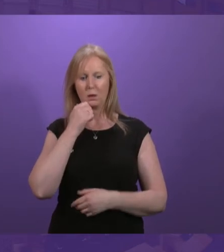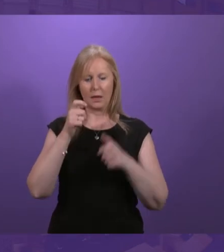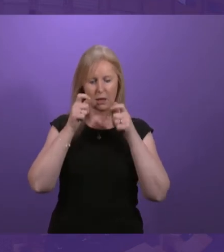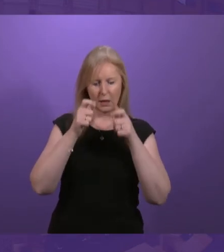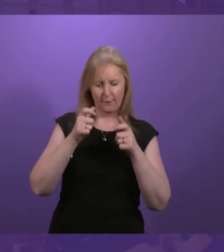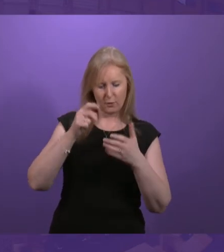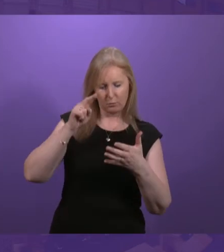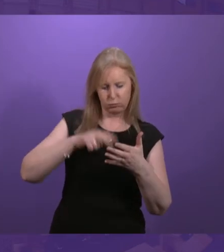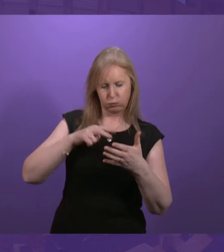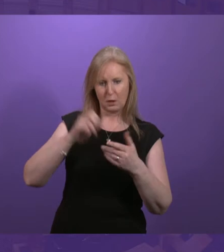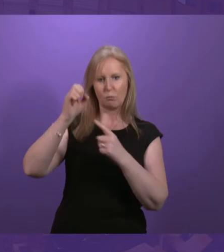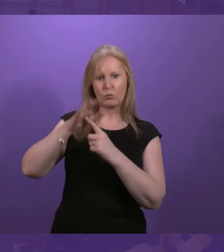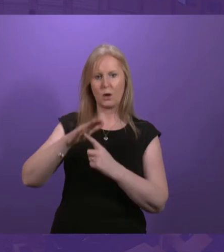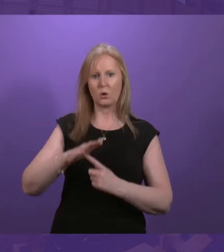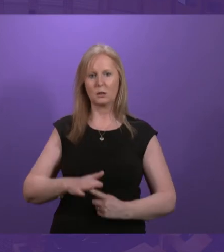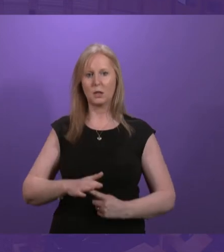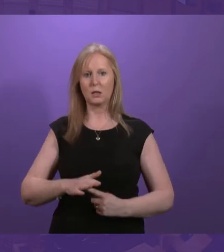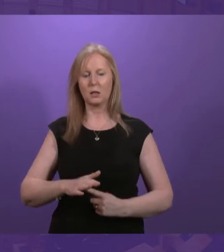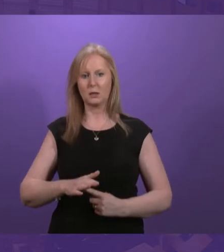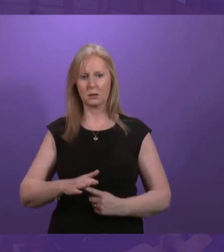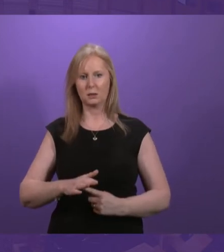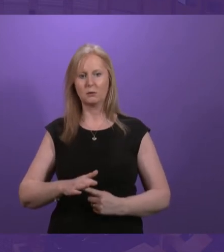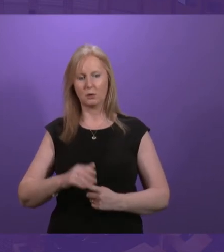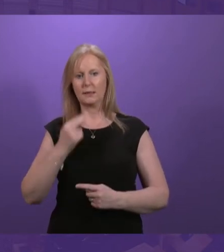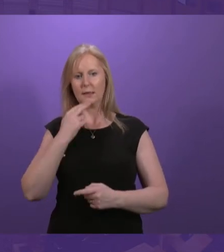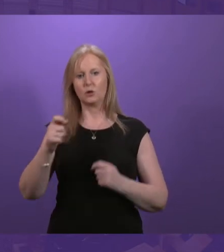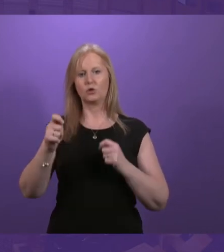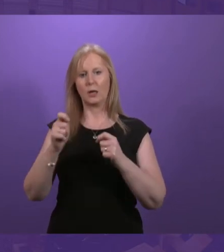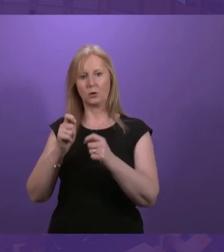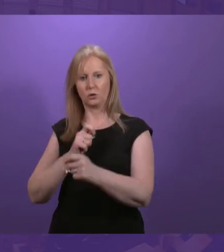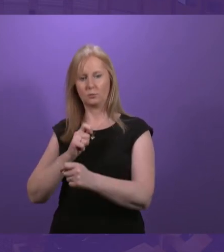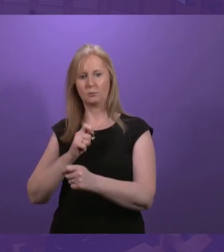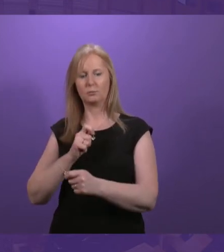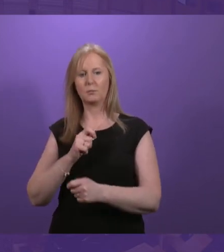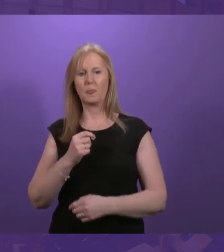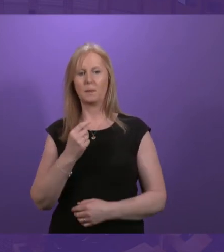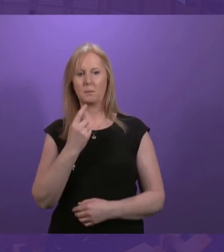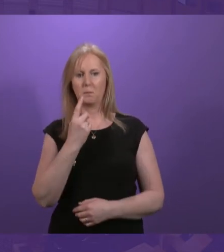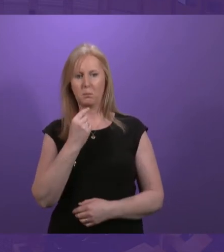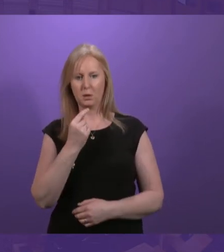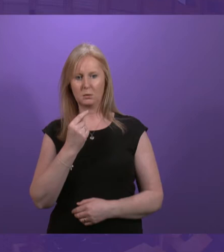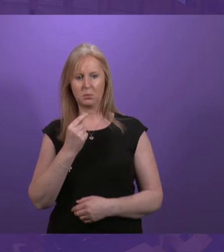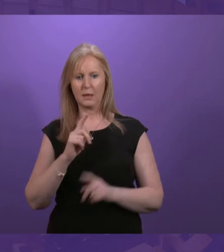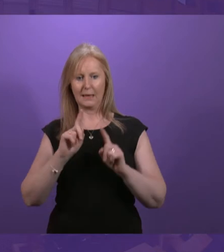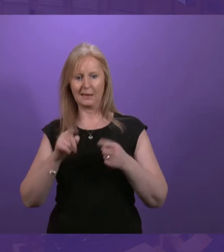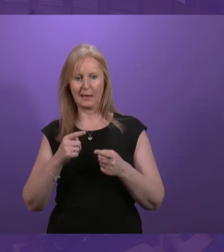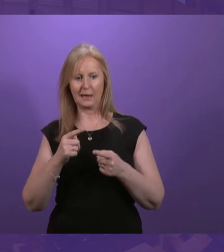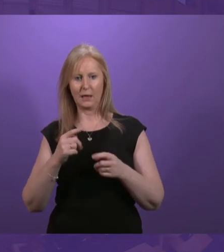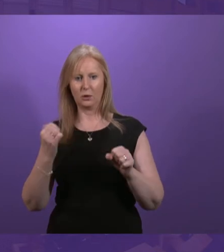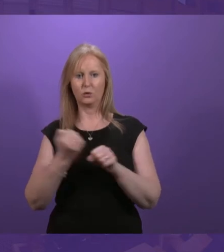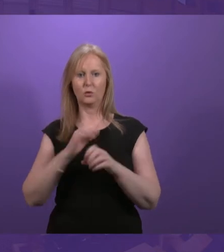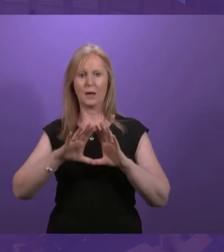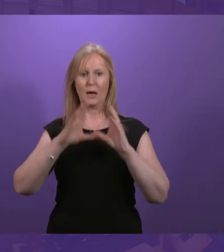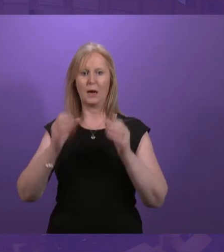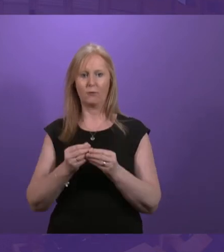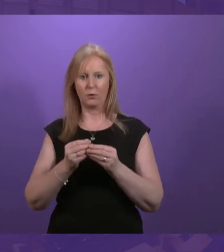at the priorities that people are looking for us to change. Now, that might mean that we can't do everything that everybody wants at